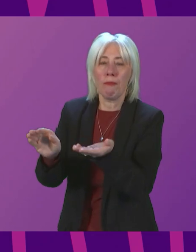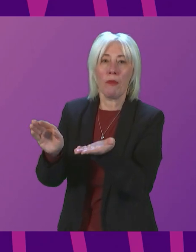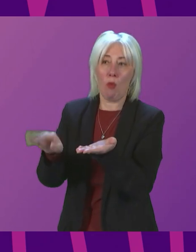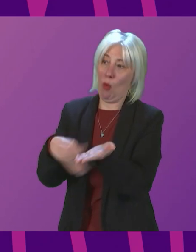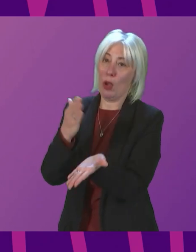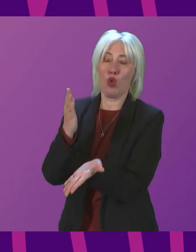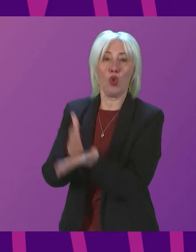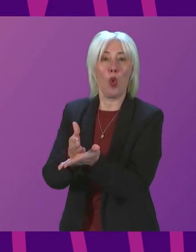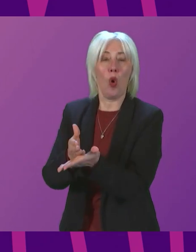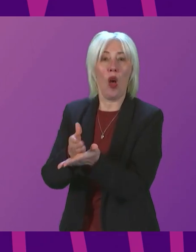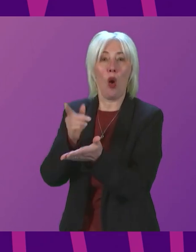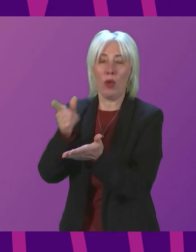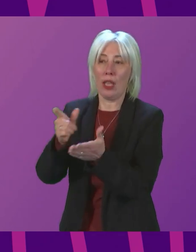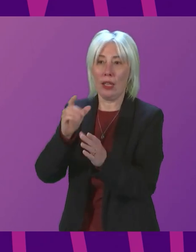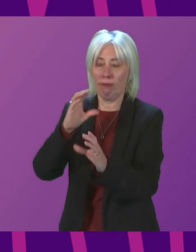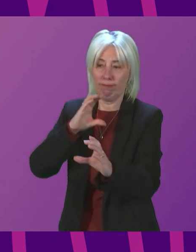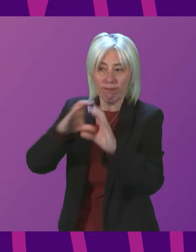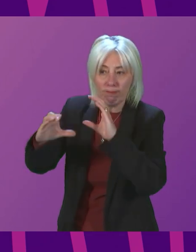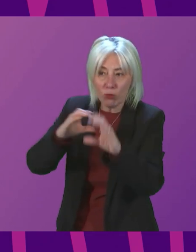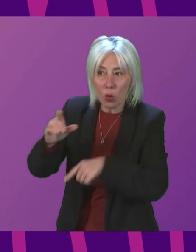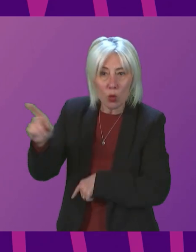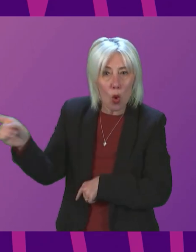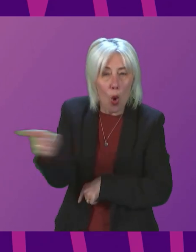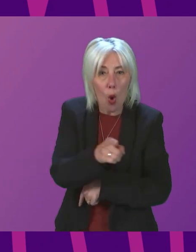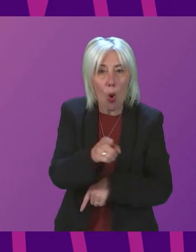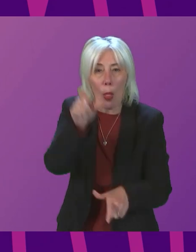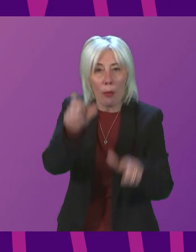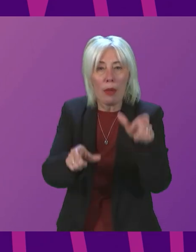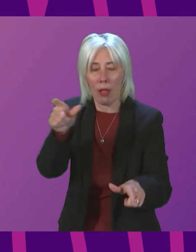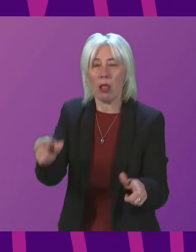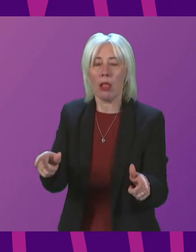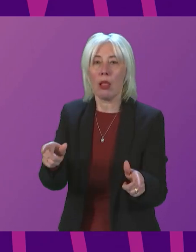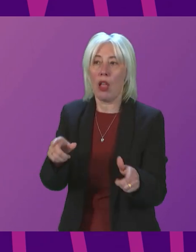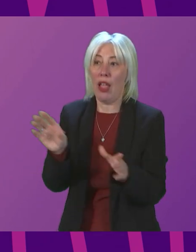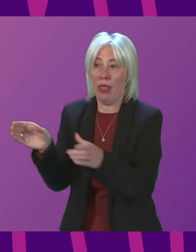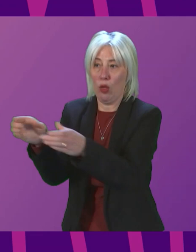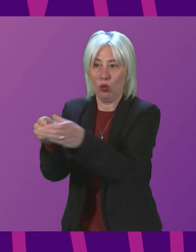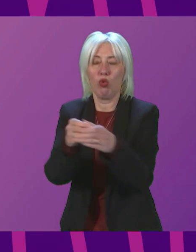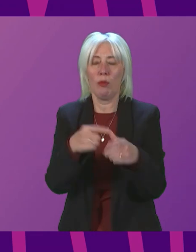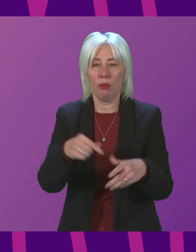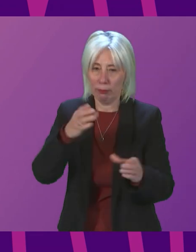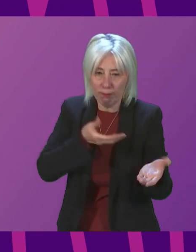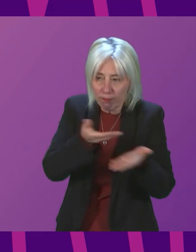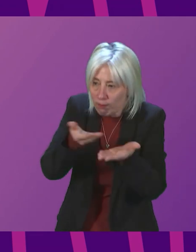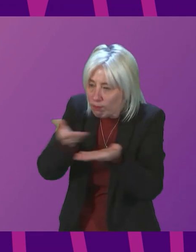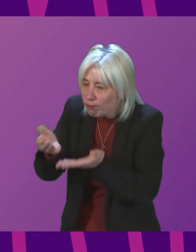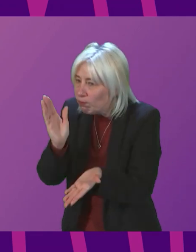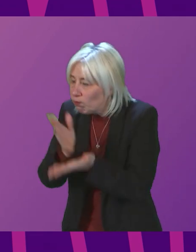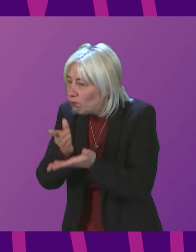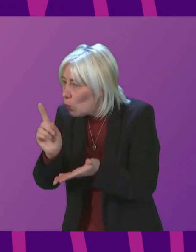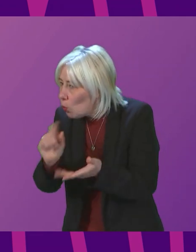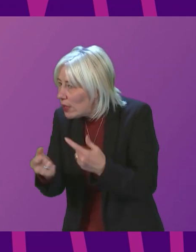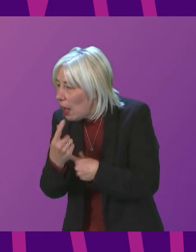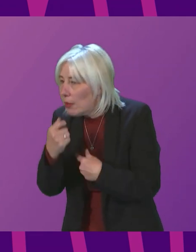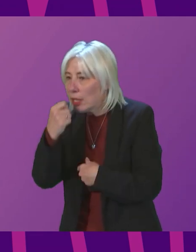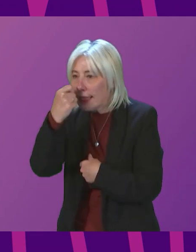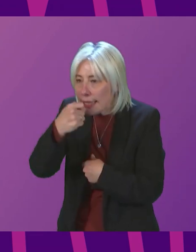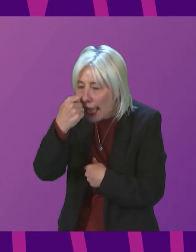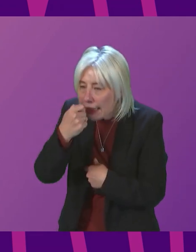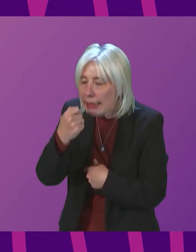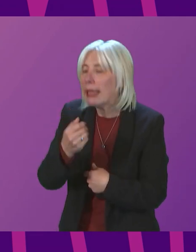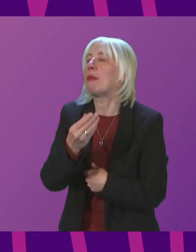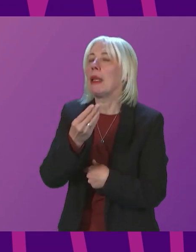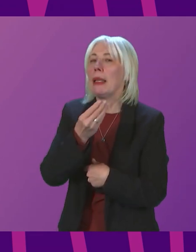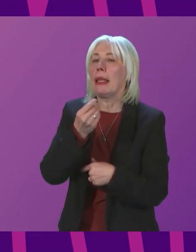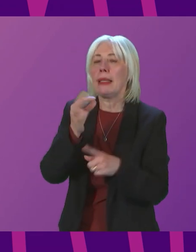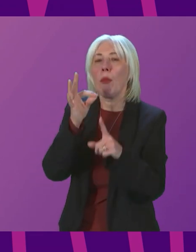ensure that we communicate with those in particular groups about the ongoing provision of testing. Some of the detail of